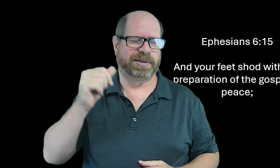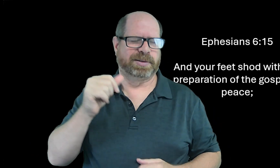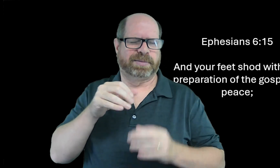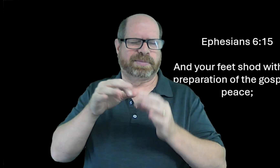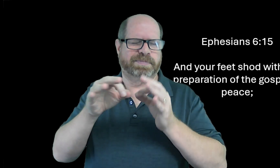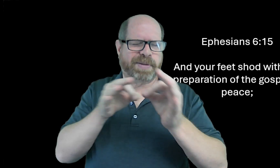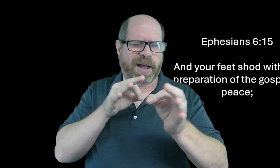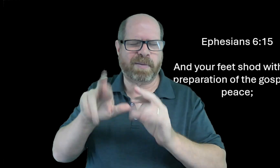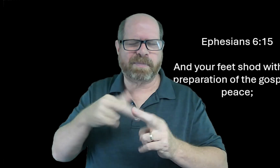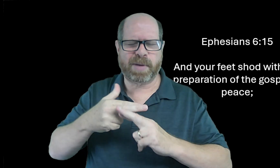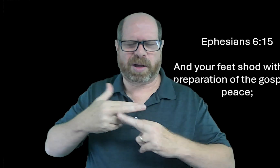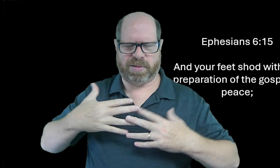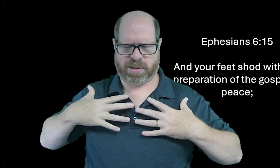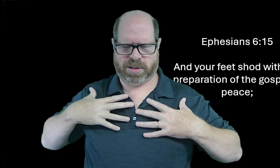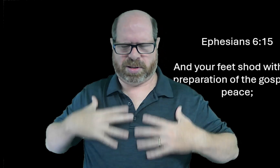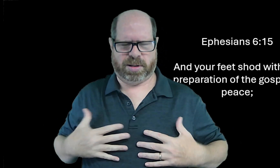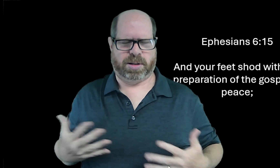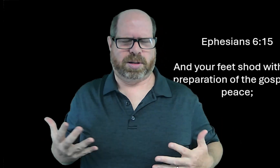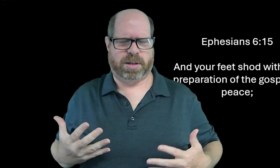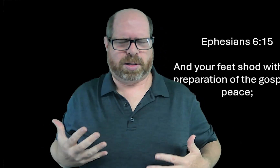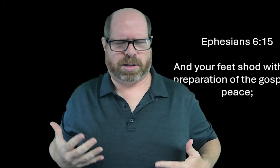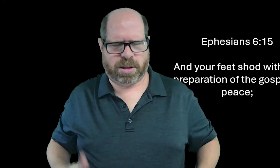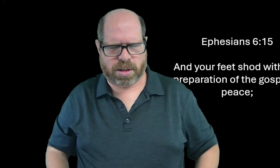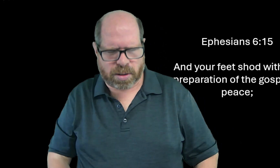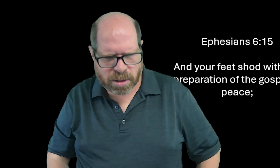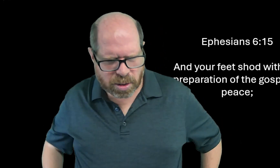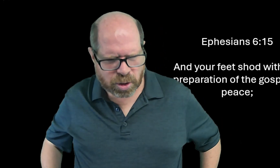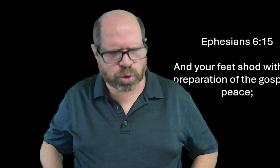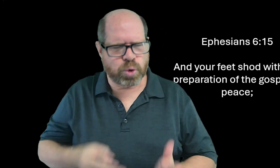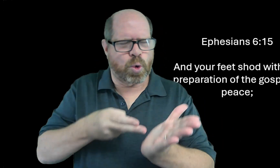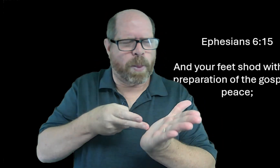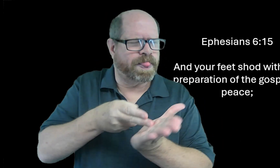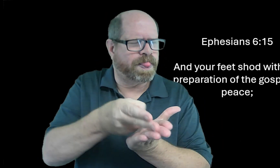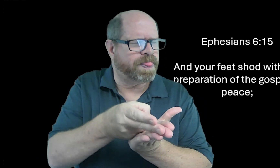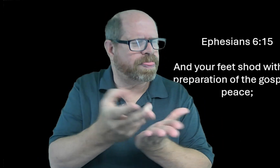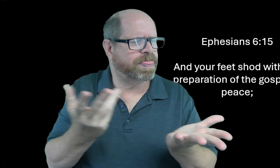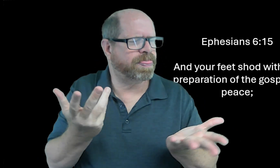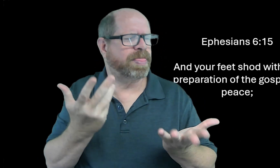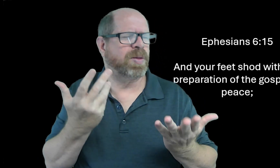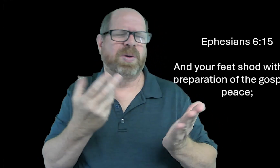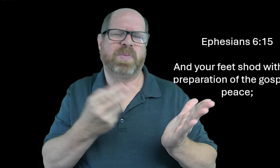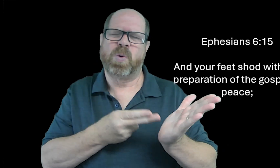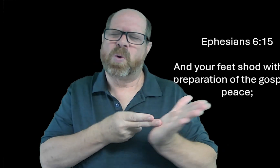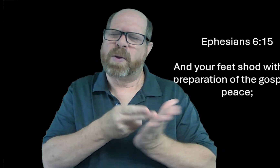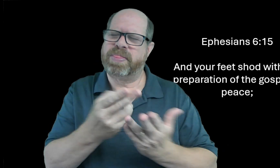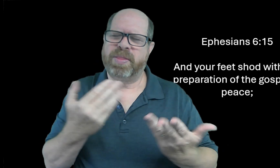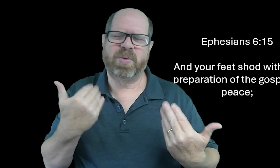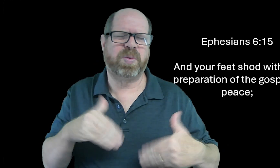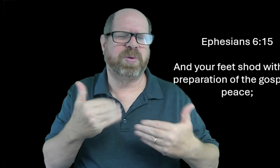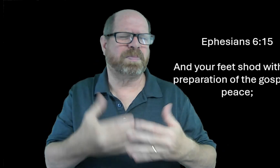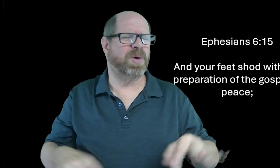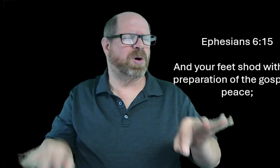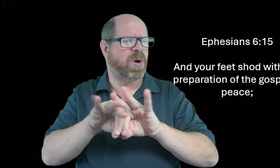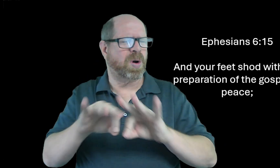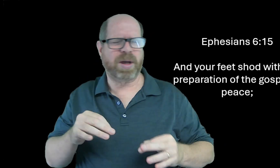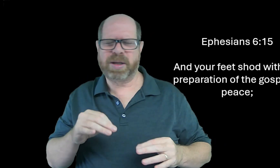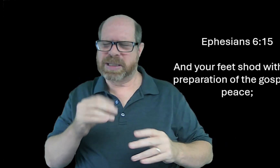last time we explained about the breastplate and the belt of truth and it's so